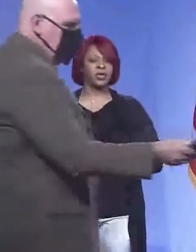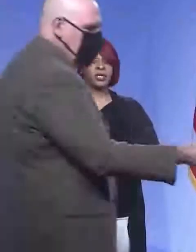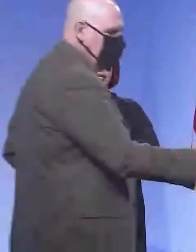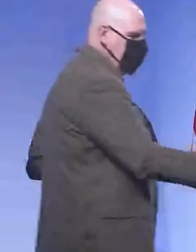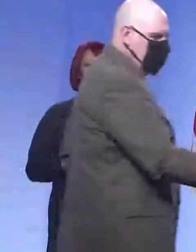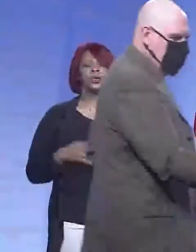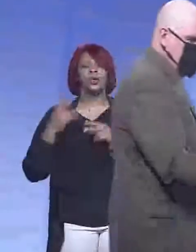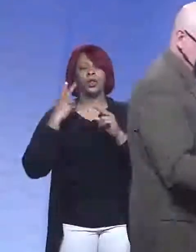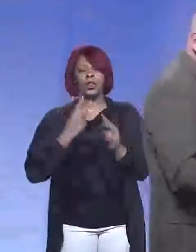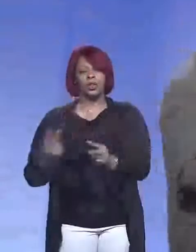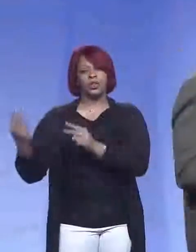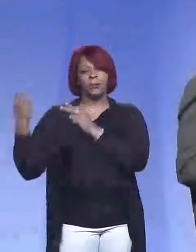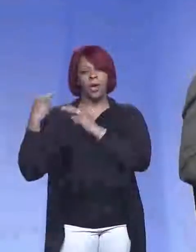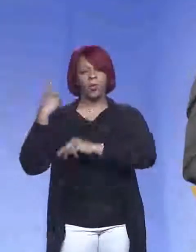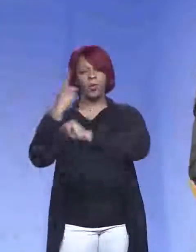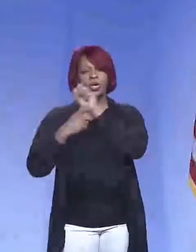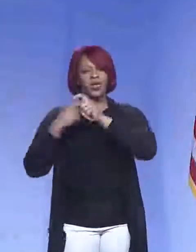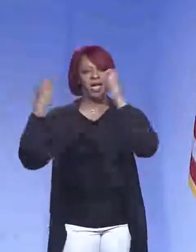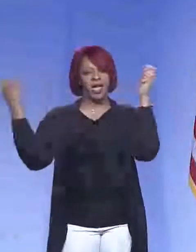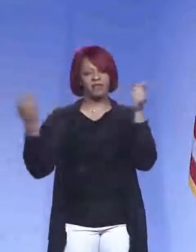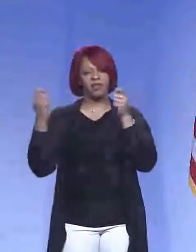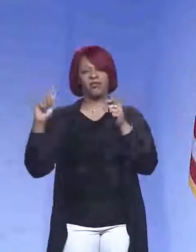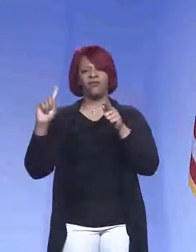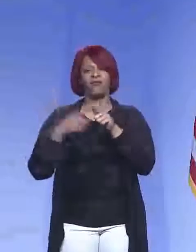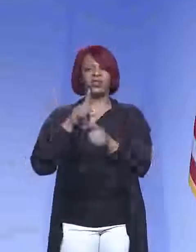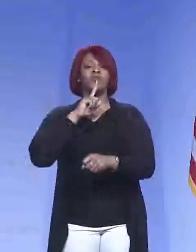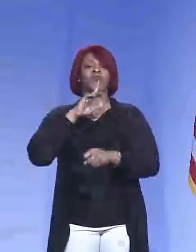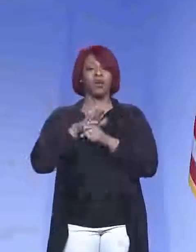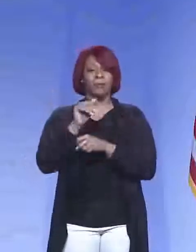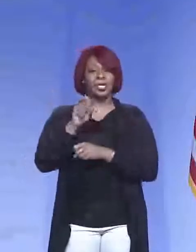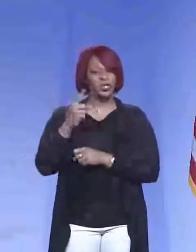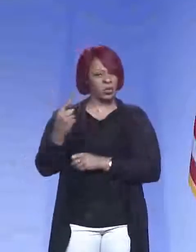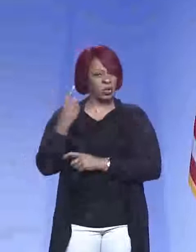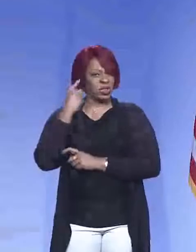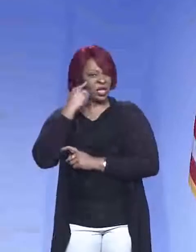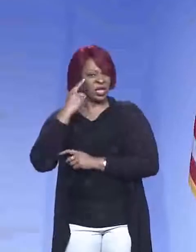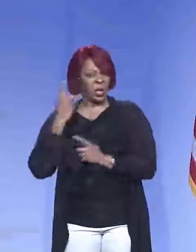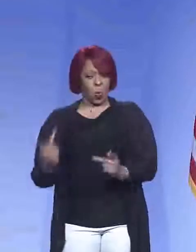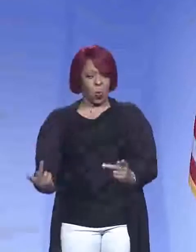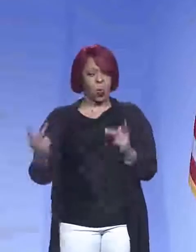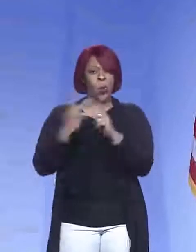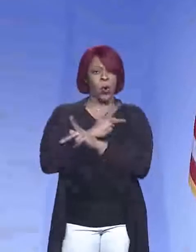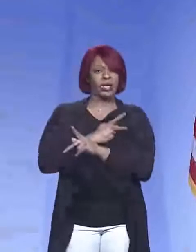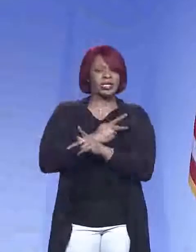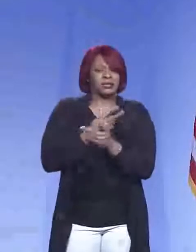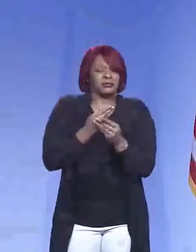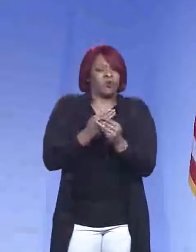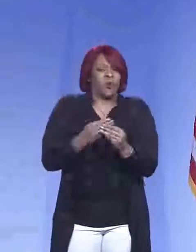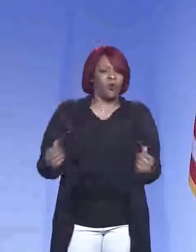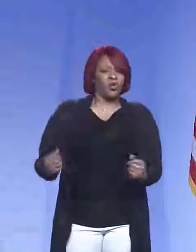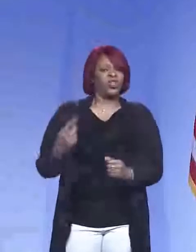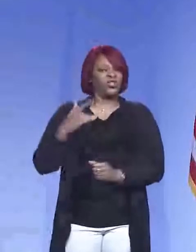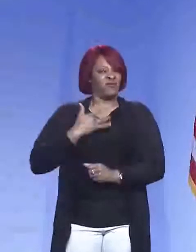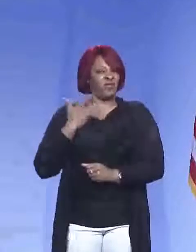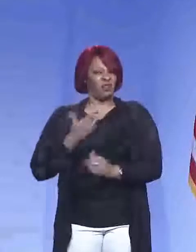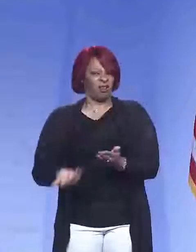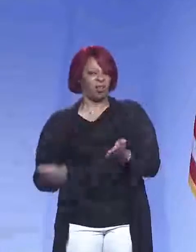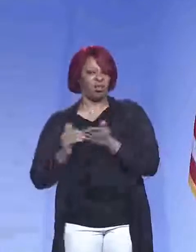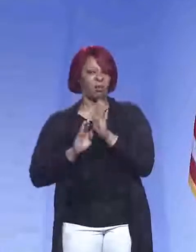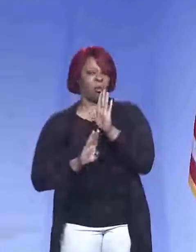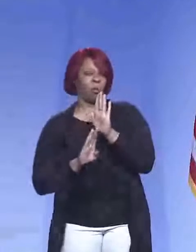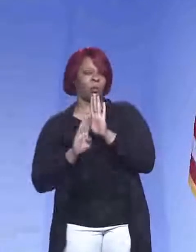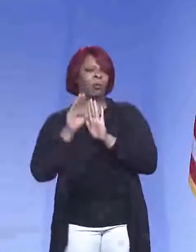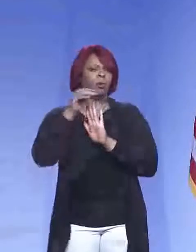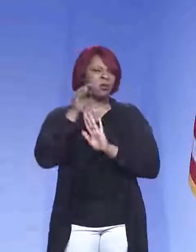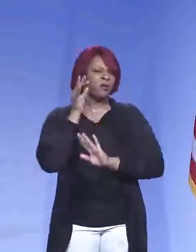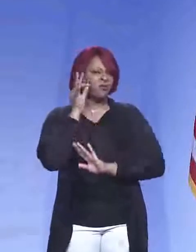since our first, uh, confirmed with case. Do you think that we've gotten through the worst of this or do you think that there's another potential surge ahead?